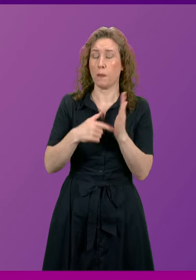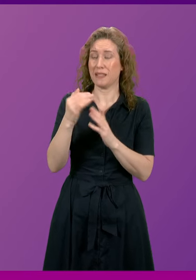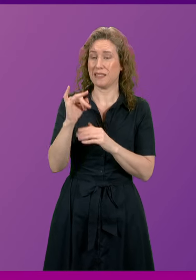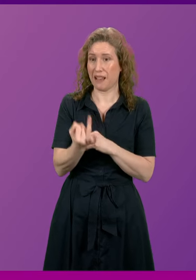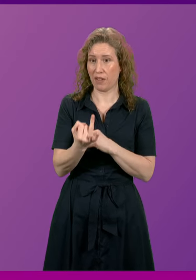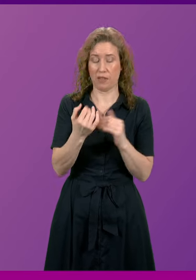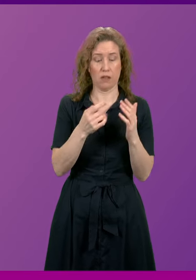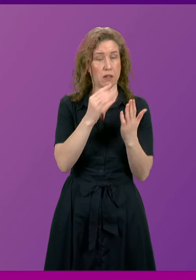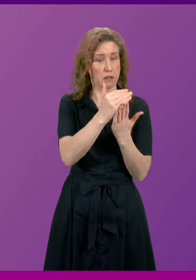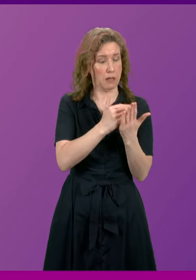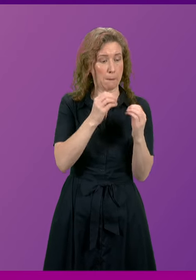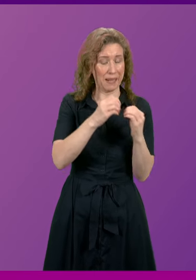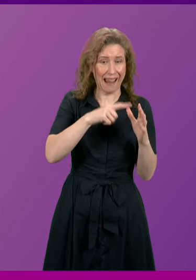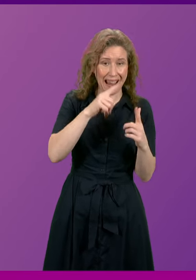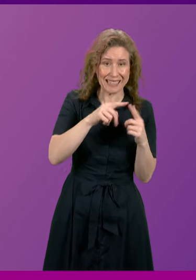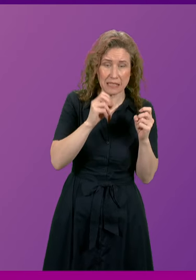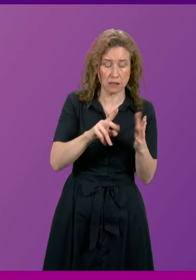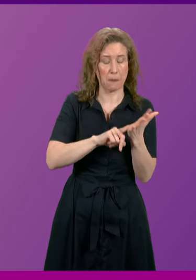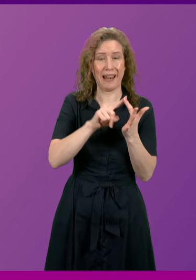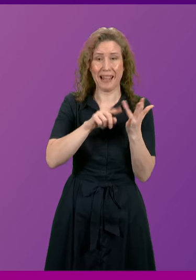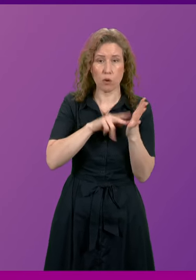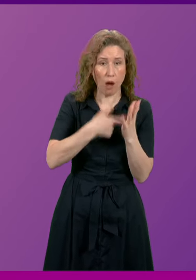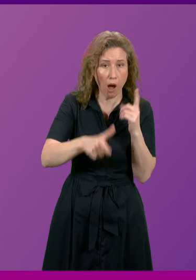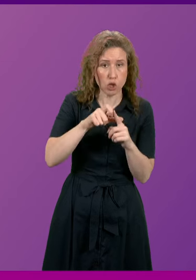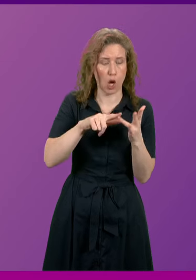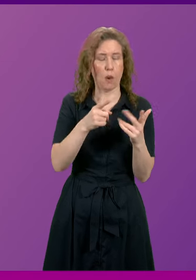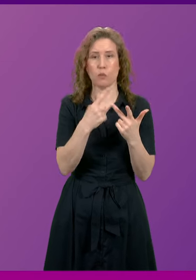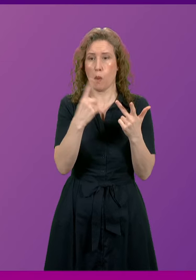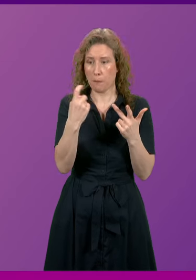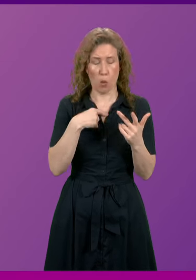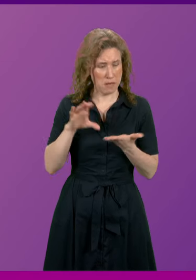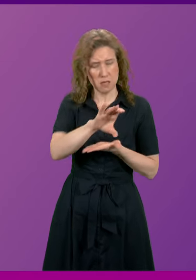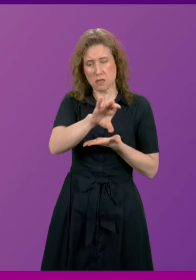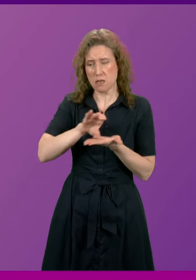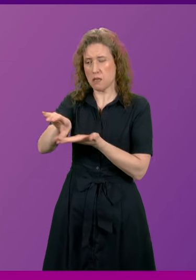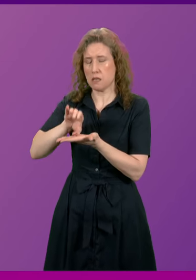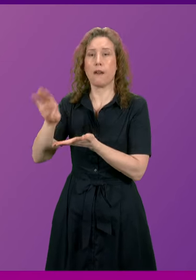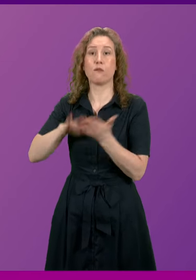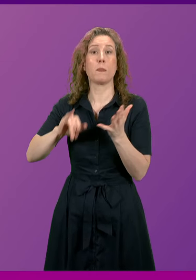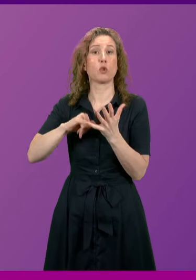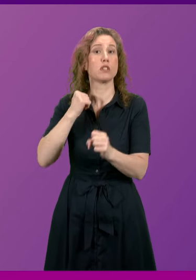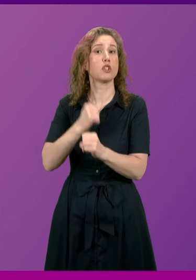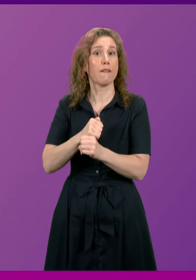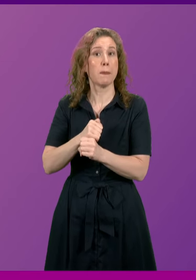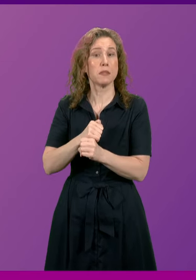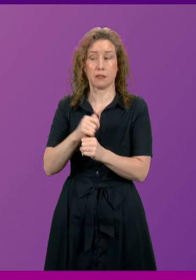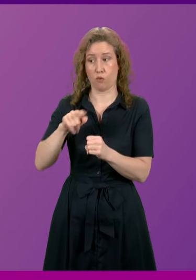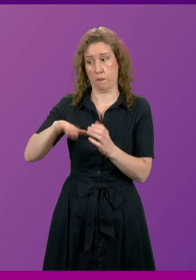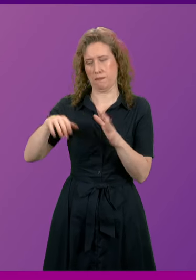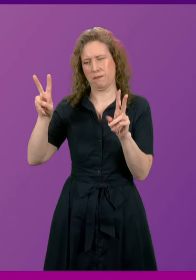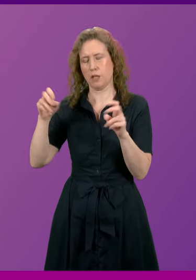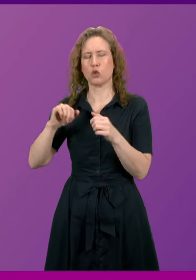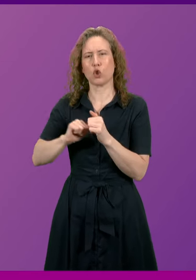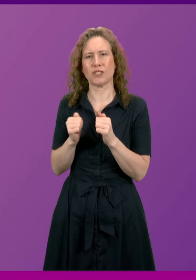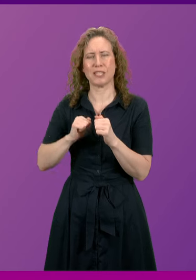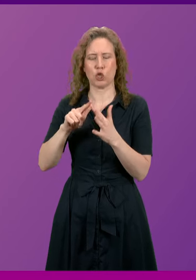BAE Systems and Leonardo have all received eye-watering sums from the Scottish government's agency Scottish Enterprise.